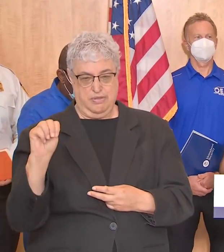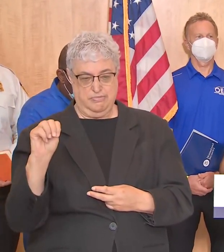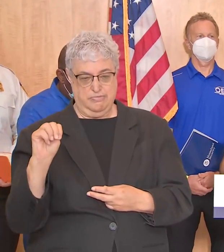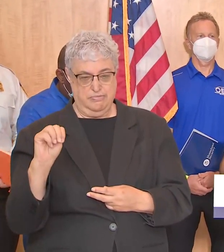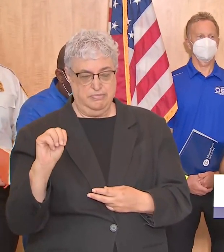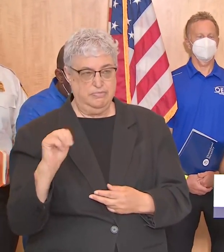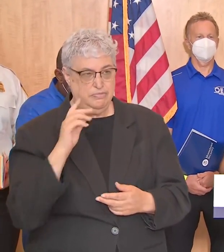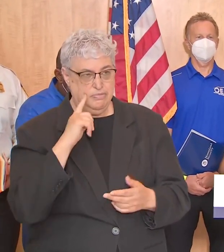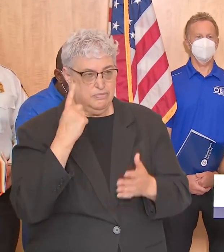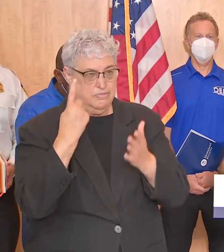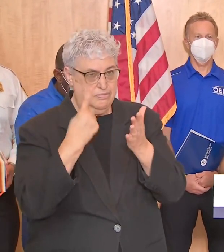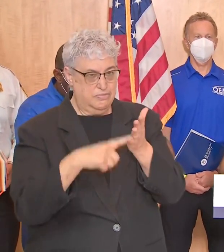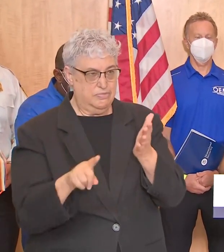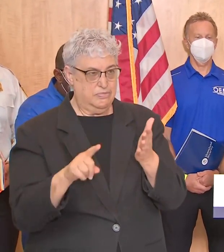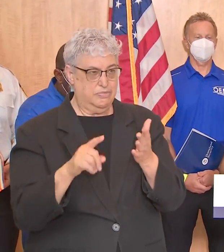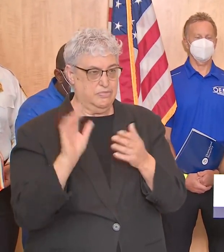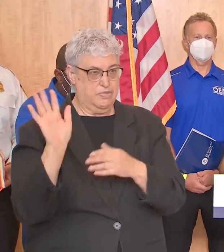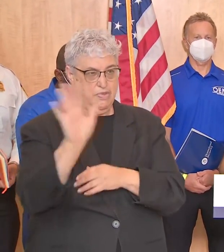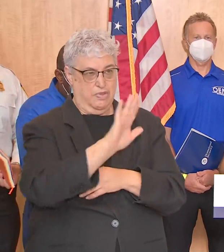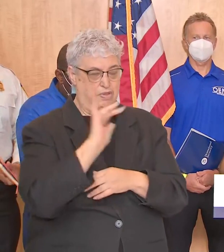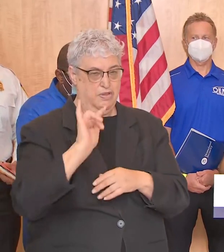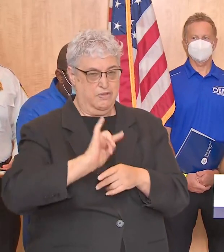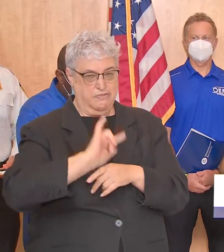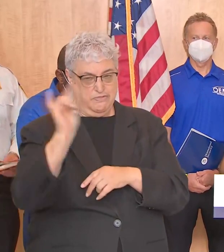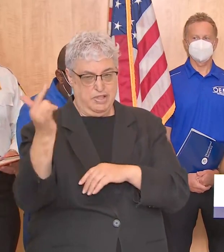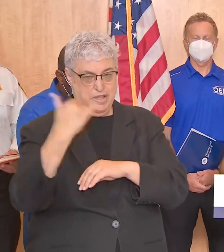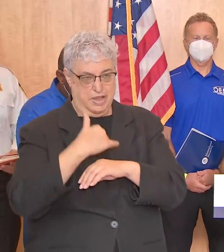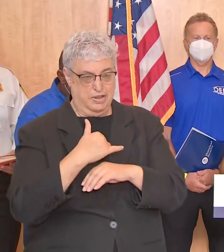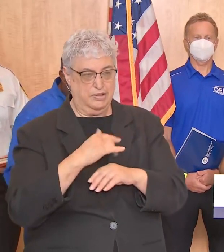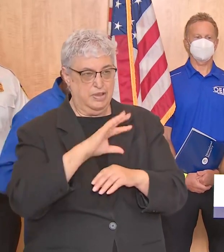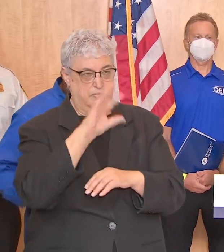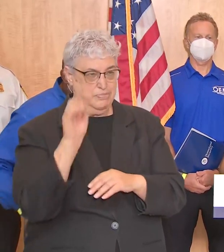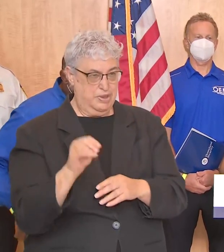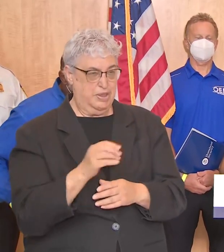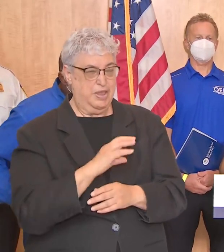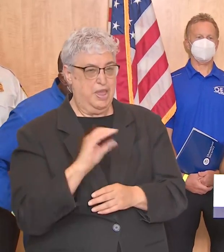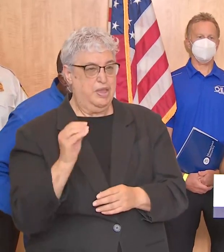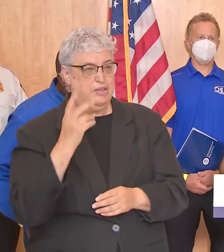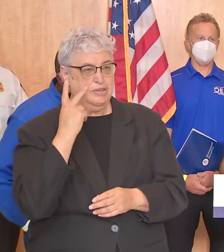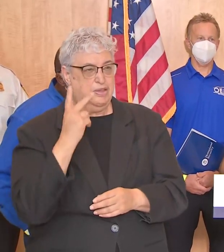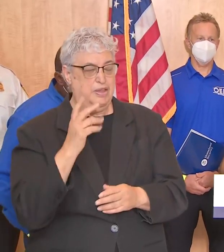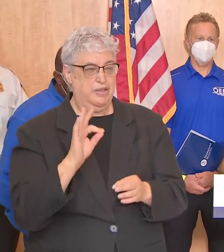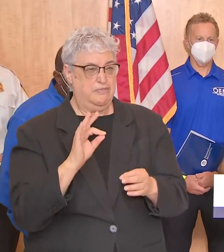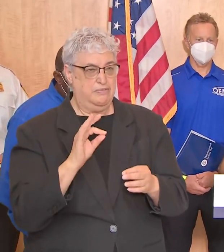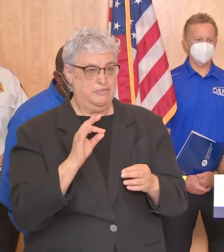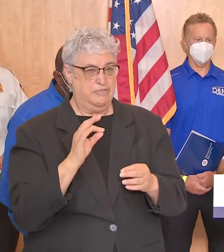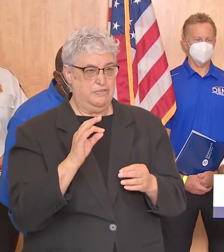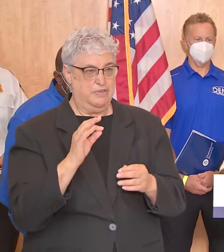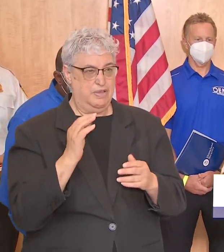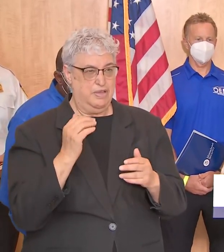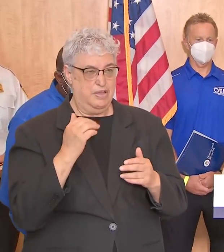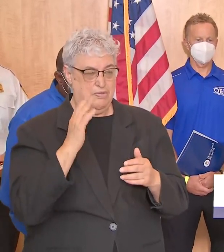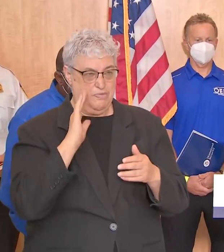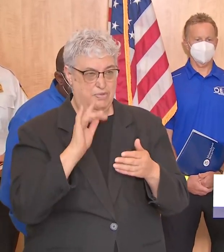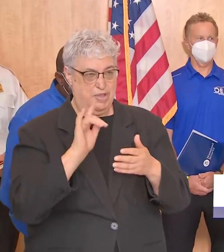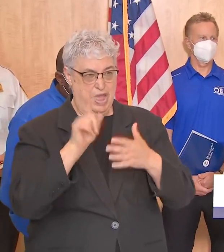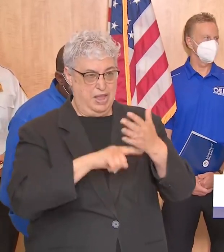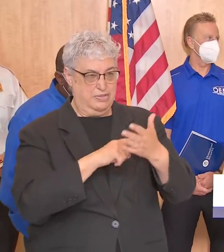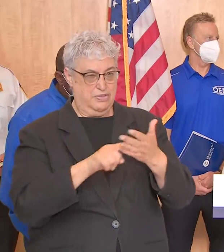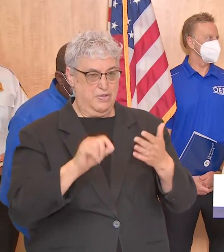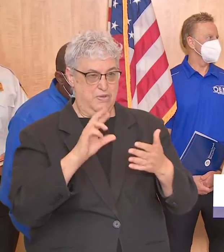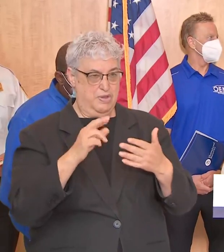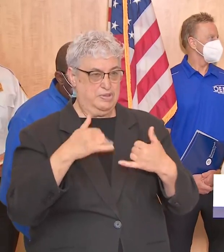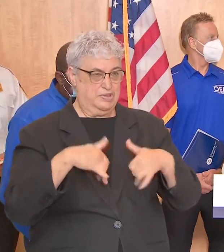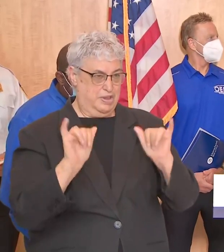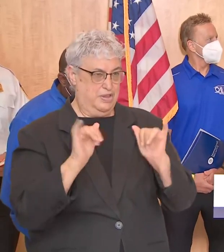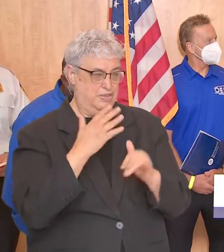to check the status of their uh of their carrier and then also to check with their carriers to see if their flight has been canceled or